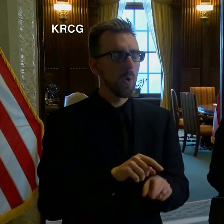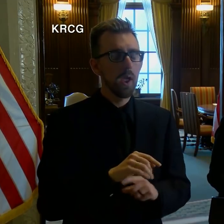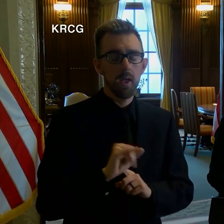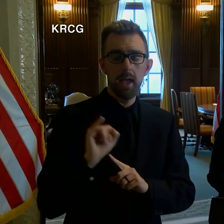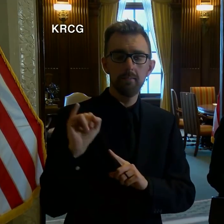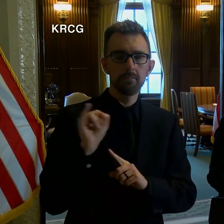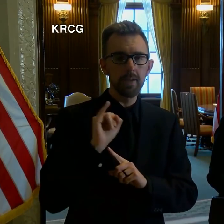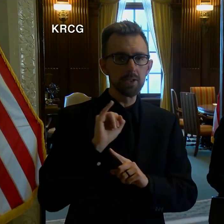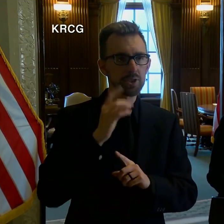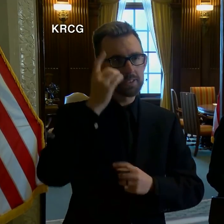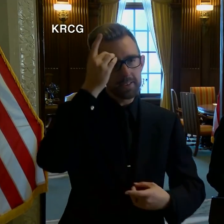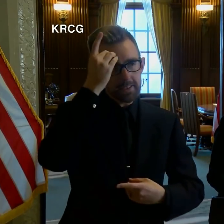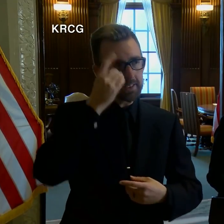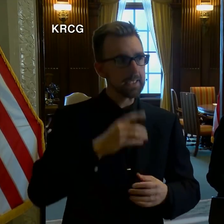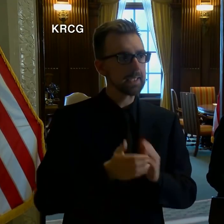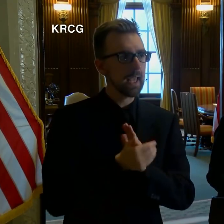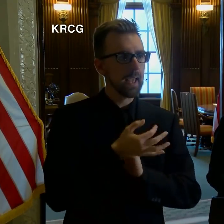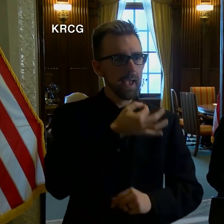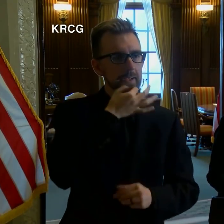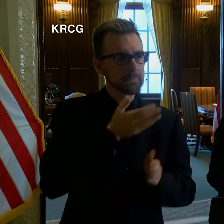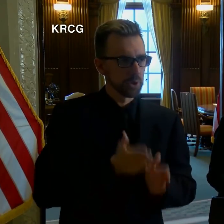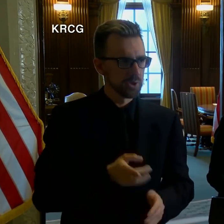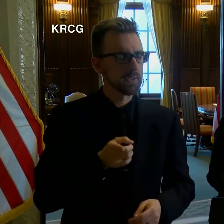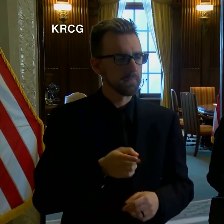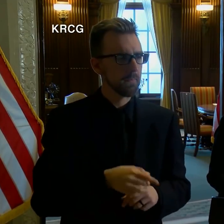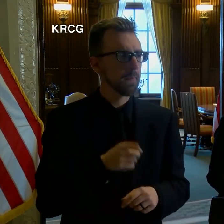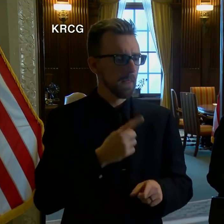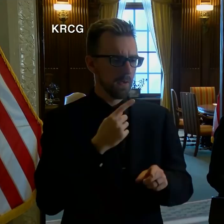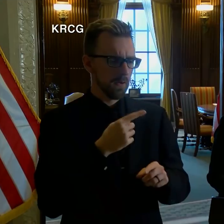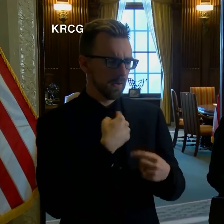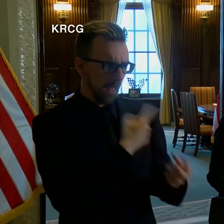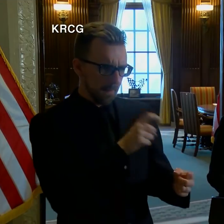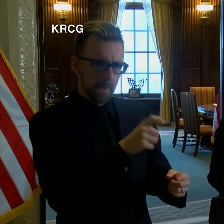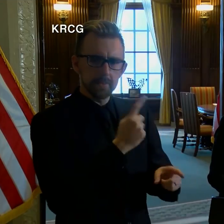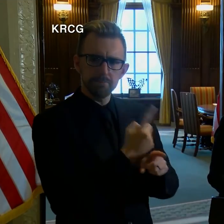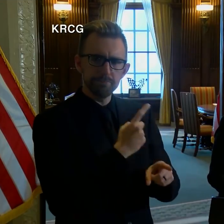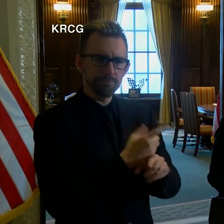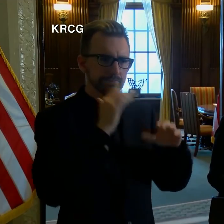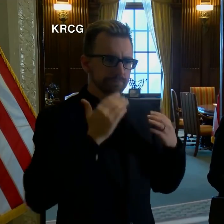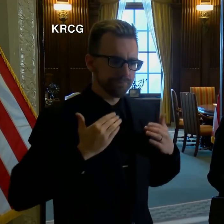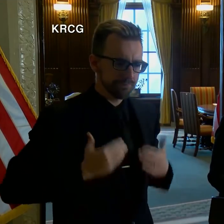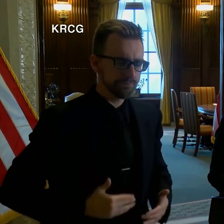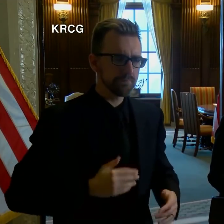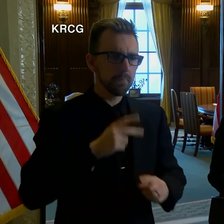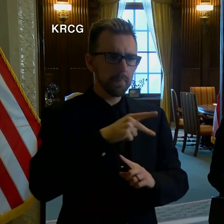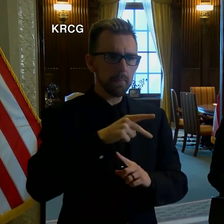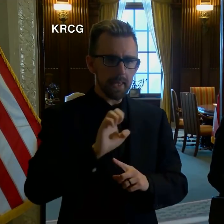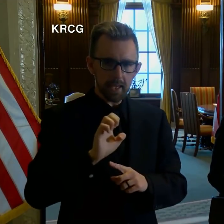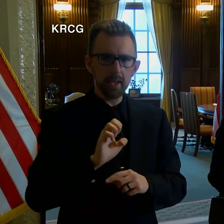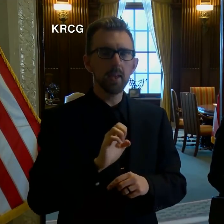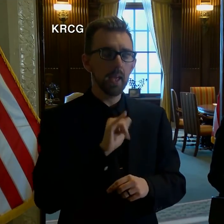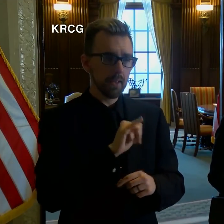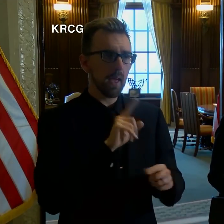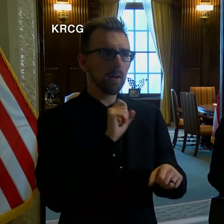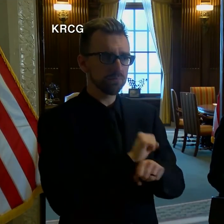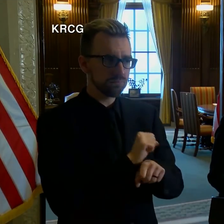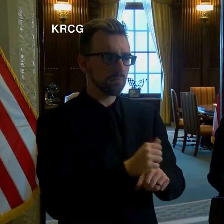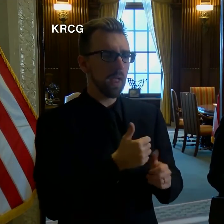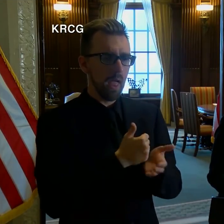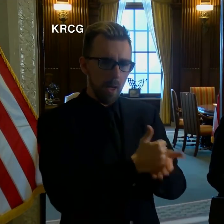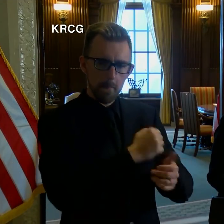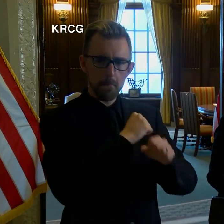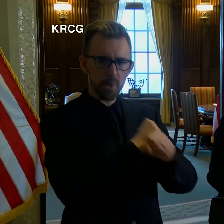disease experts, that properly donned personal protective equipment does protect first